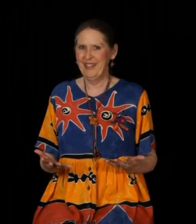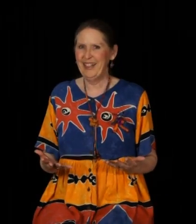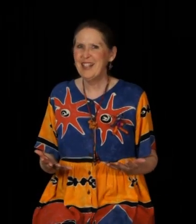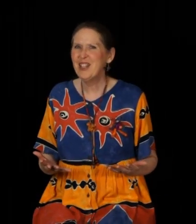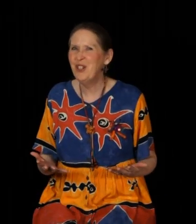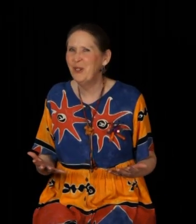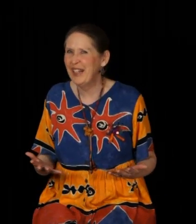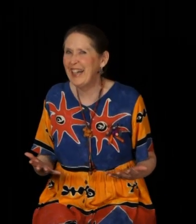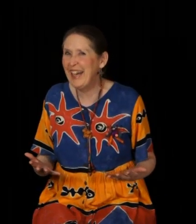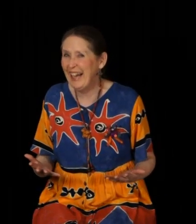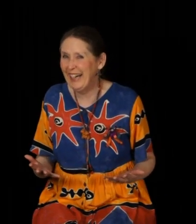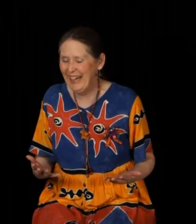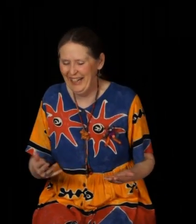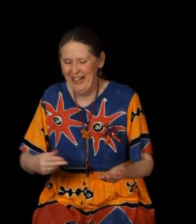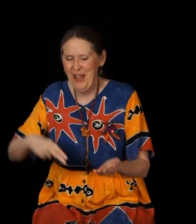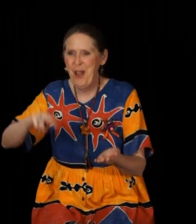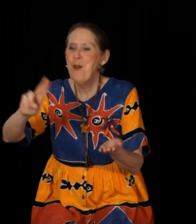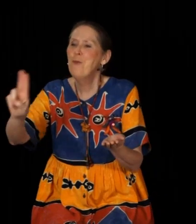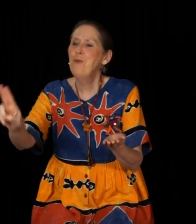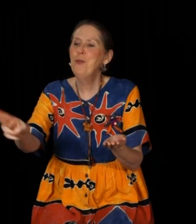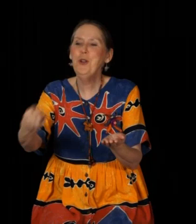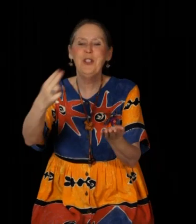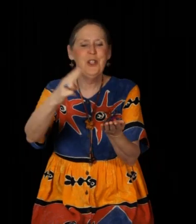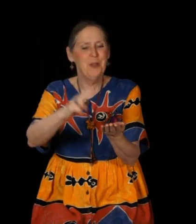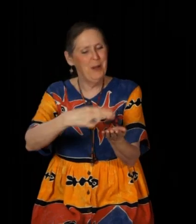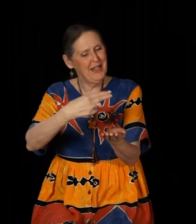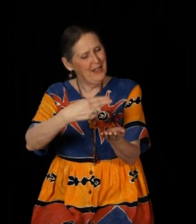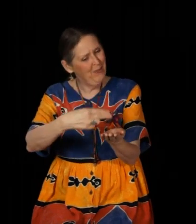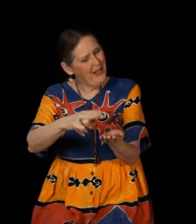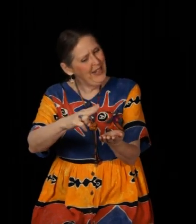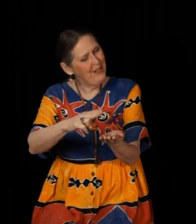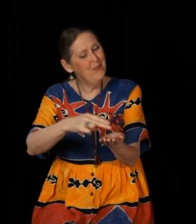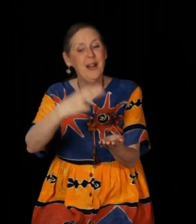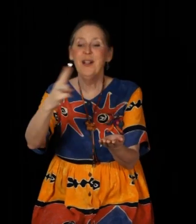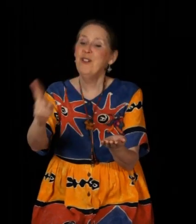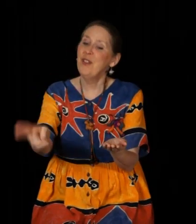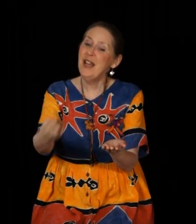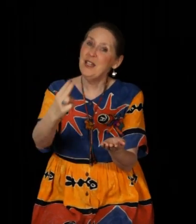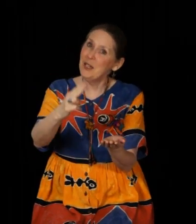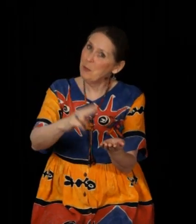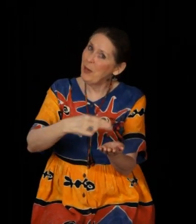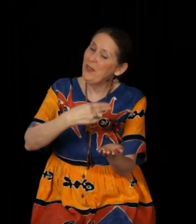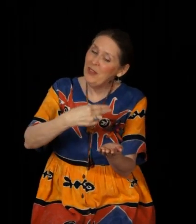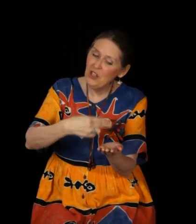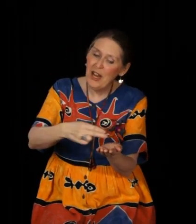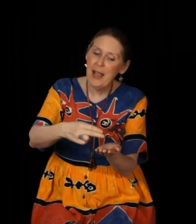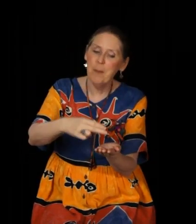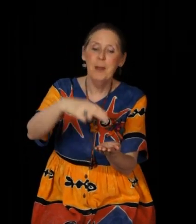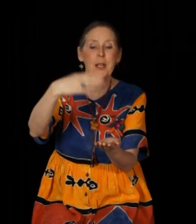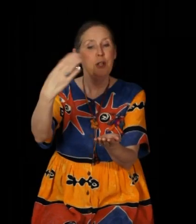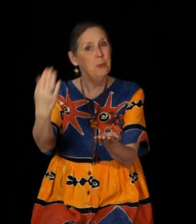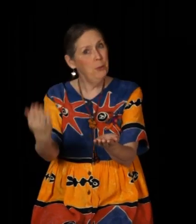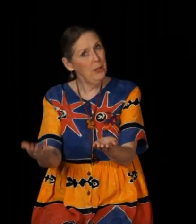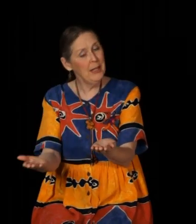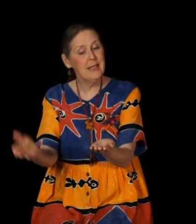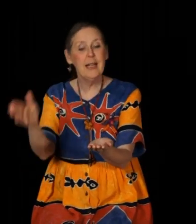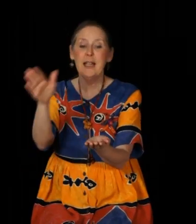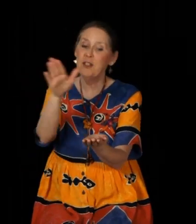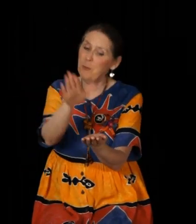Let's do it again. First you spread the peanut butter, then you spread the jam. You put a slice of